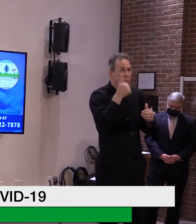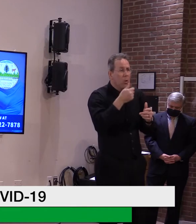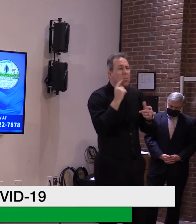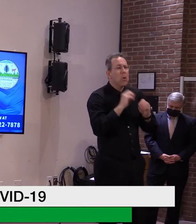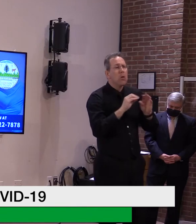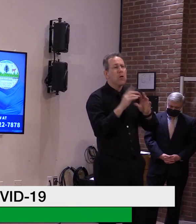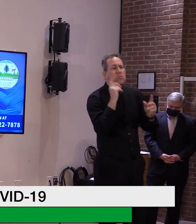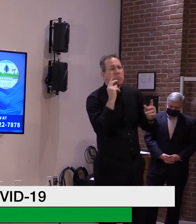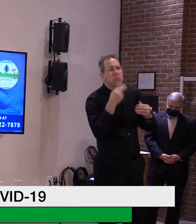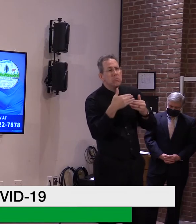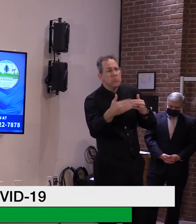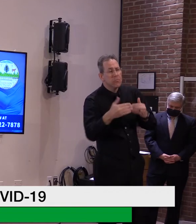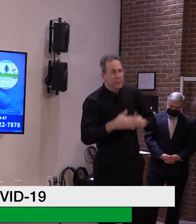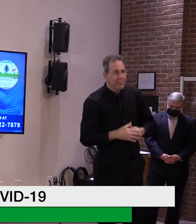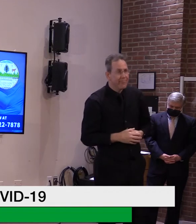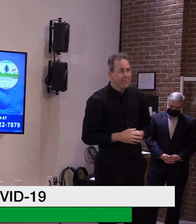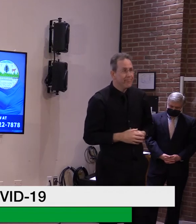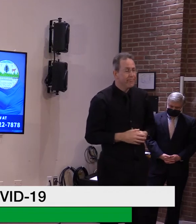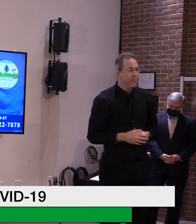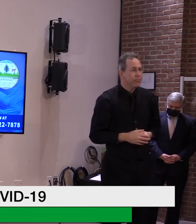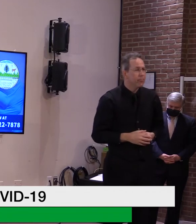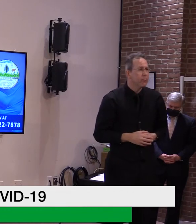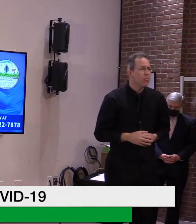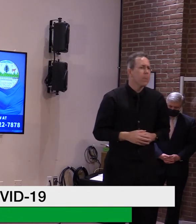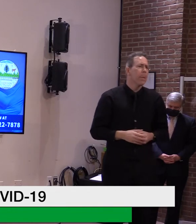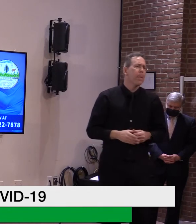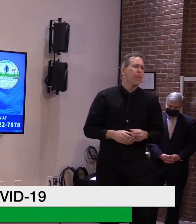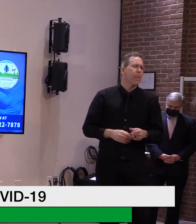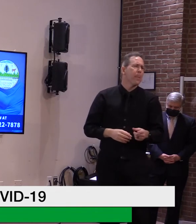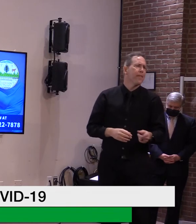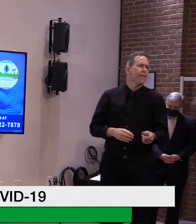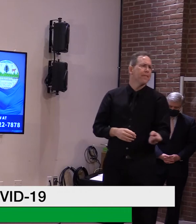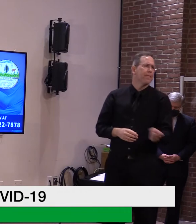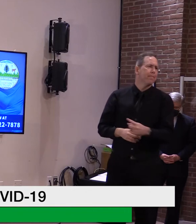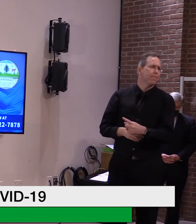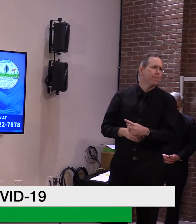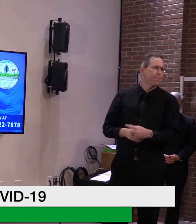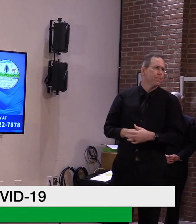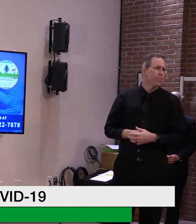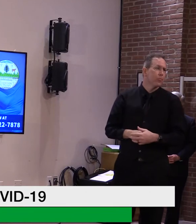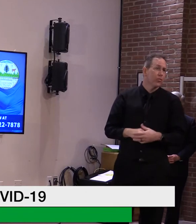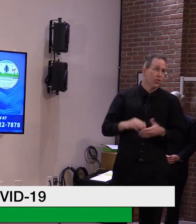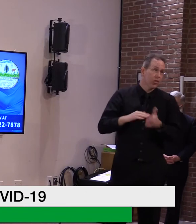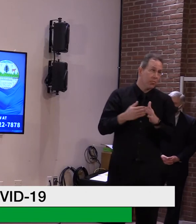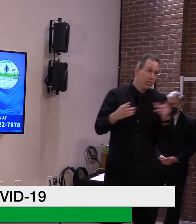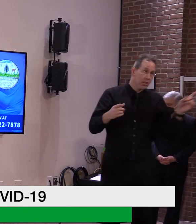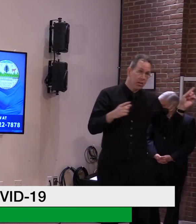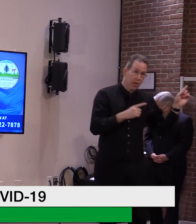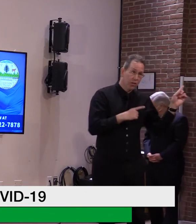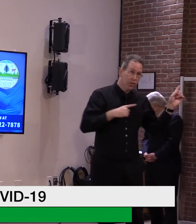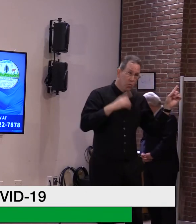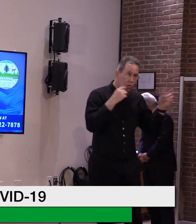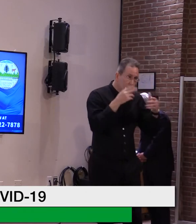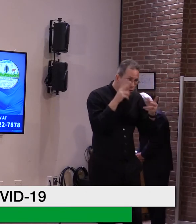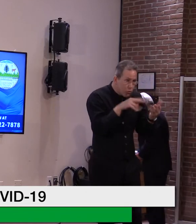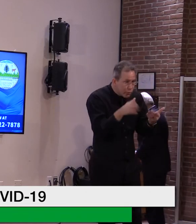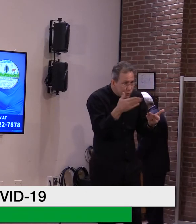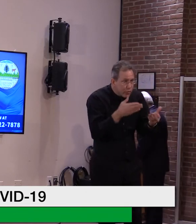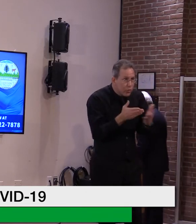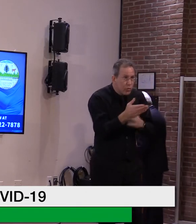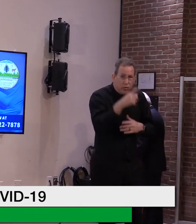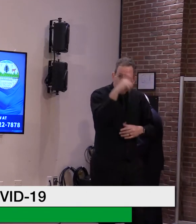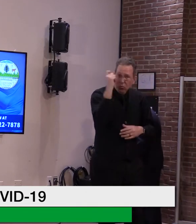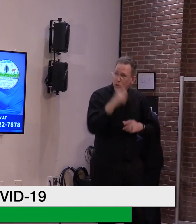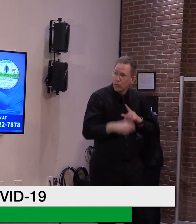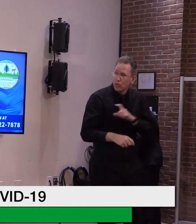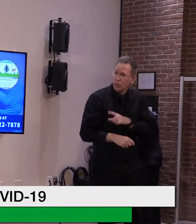Do you expect lawmakers will be working on this through the summer? This is, again, one of the advantages